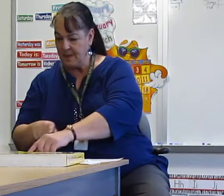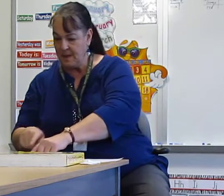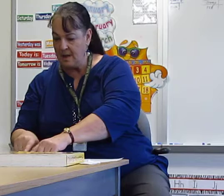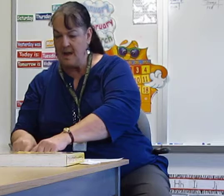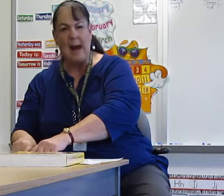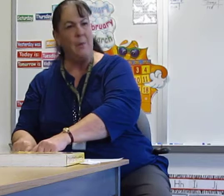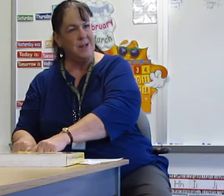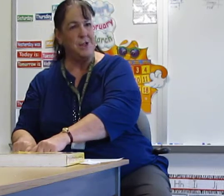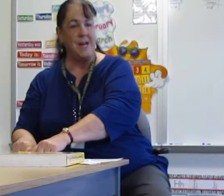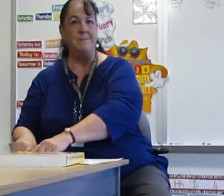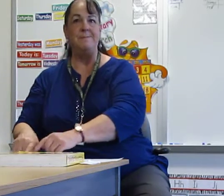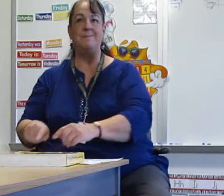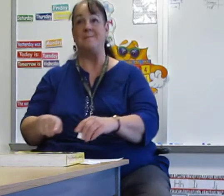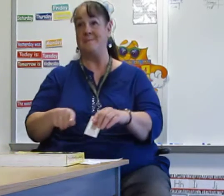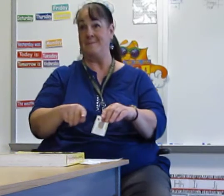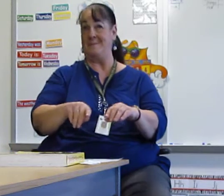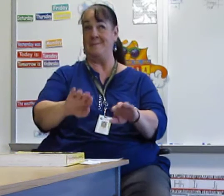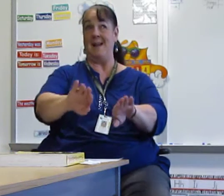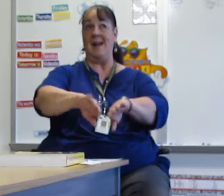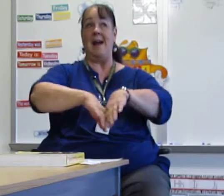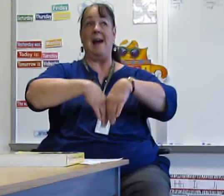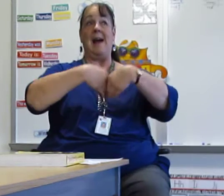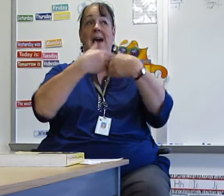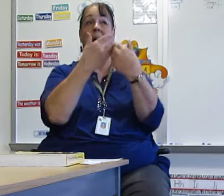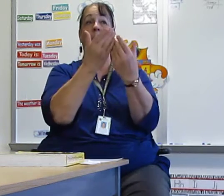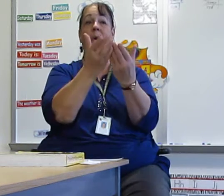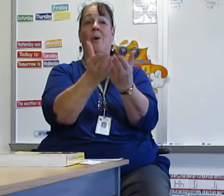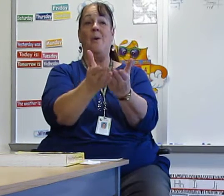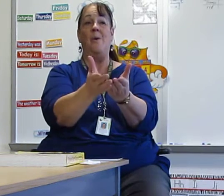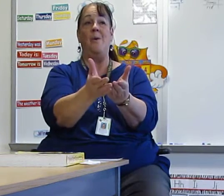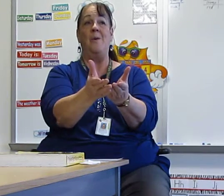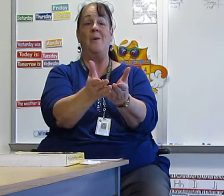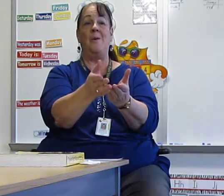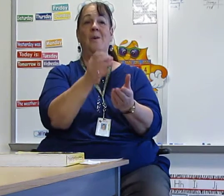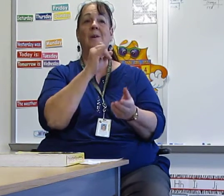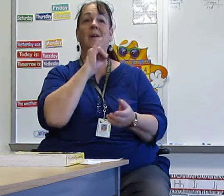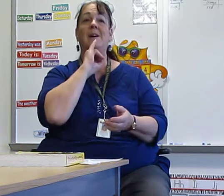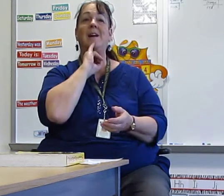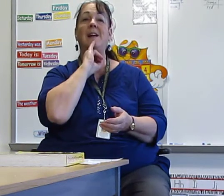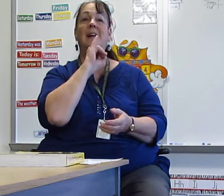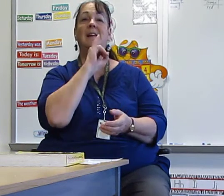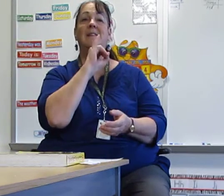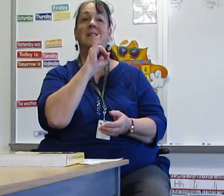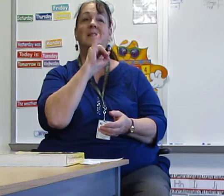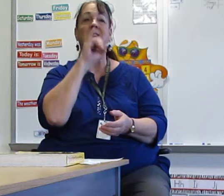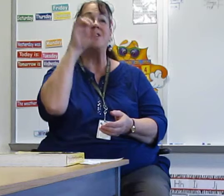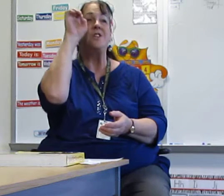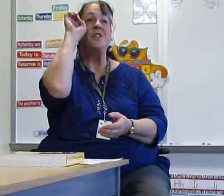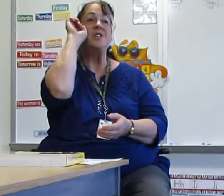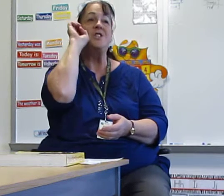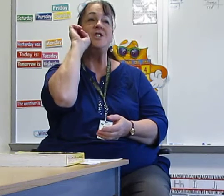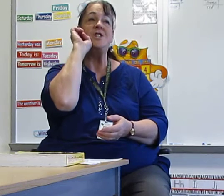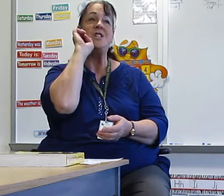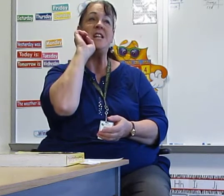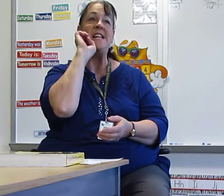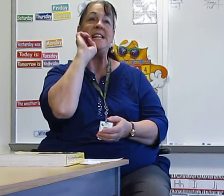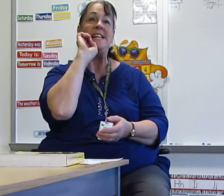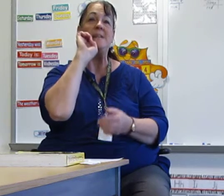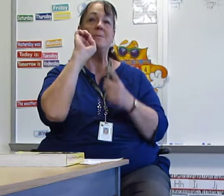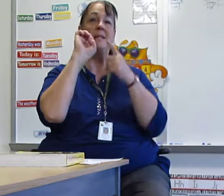How is she? How is she? With